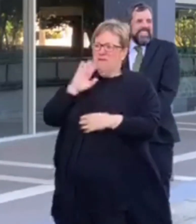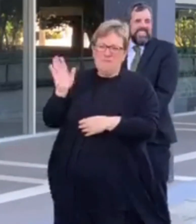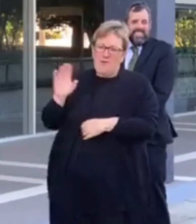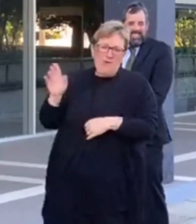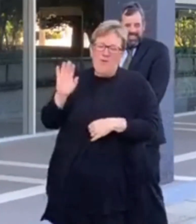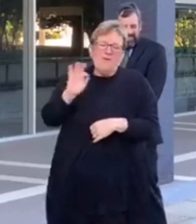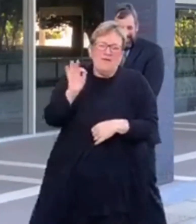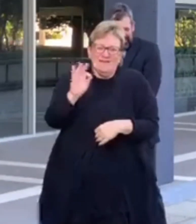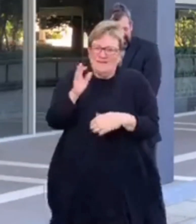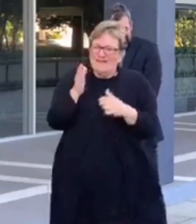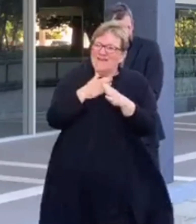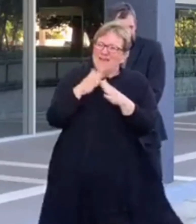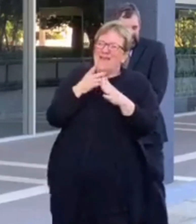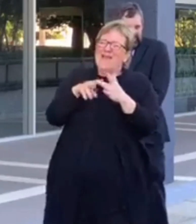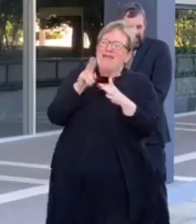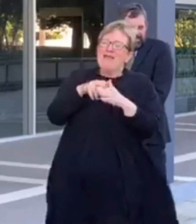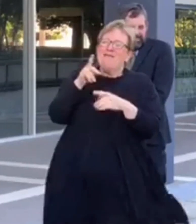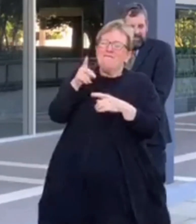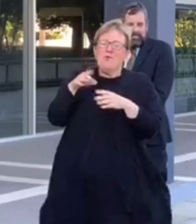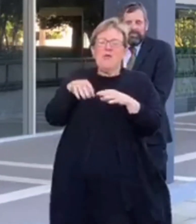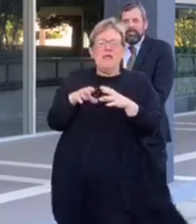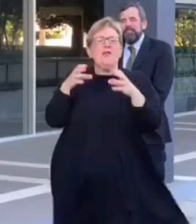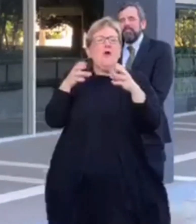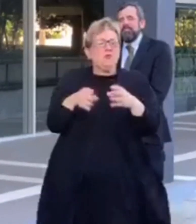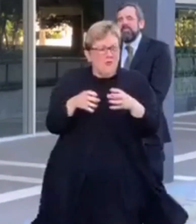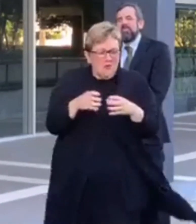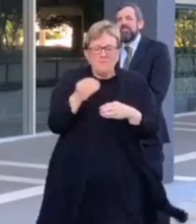It's whether or not you're in a group. That is the issue.